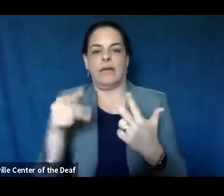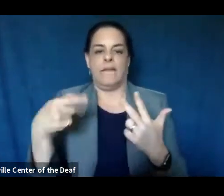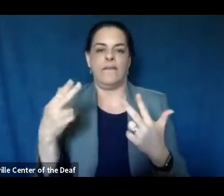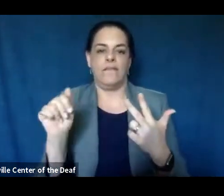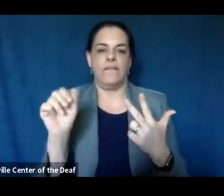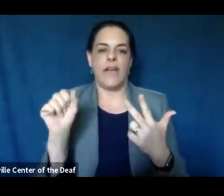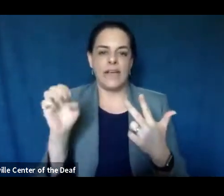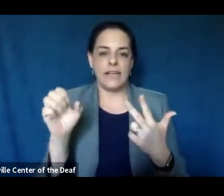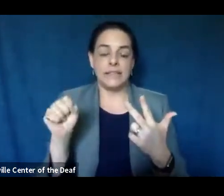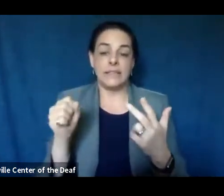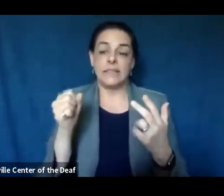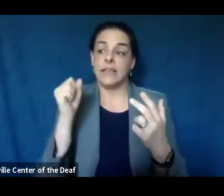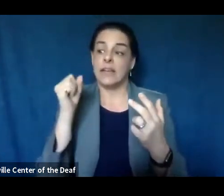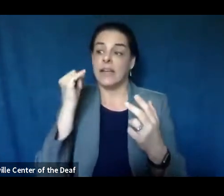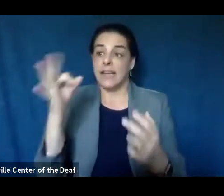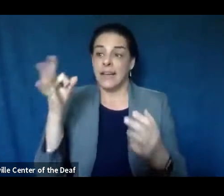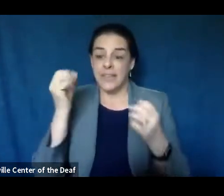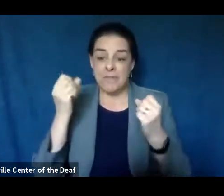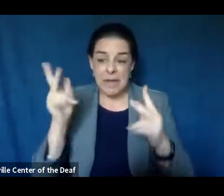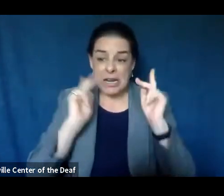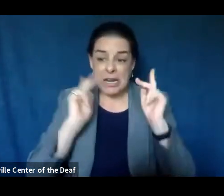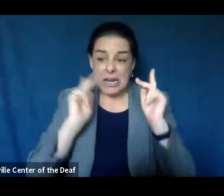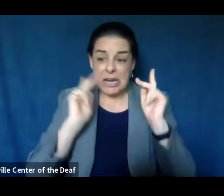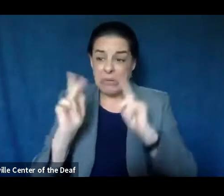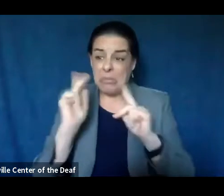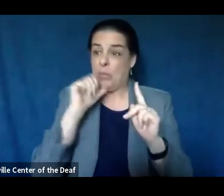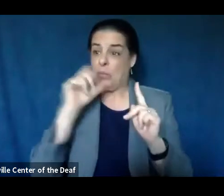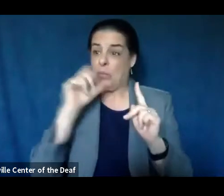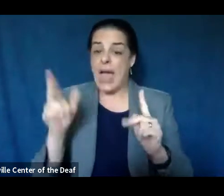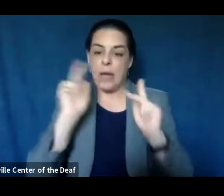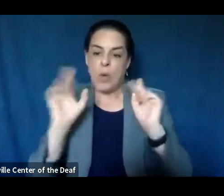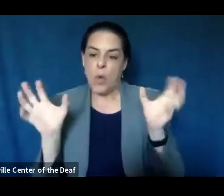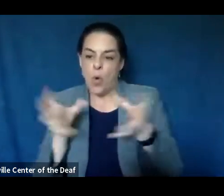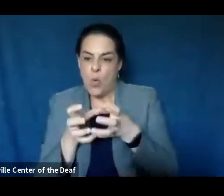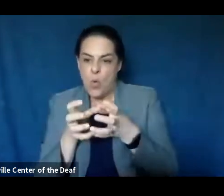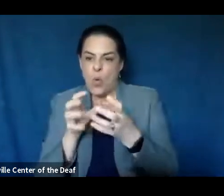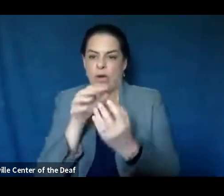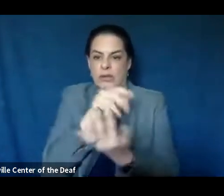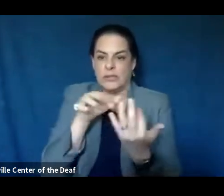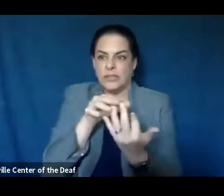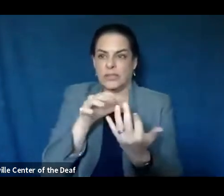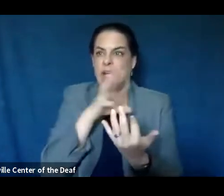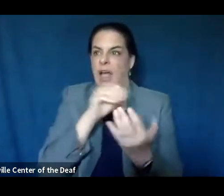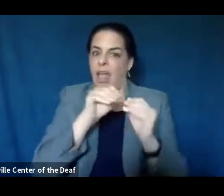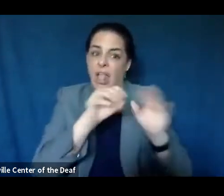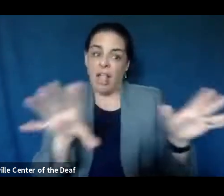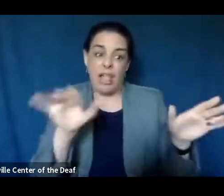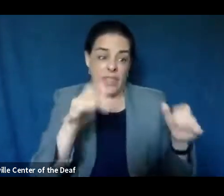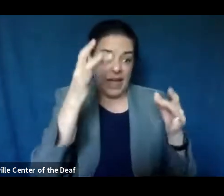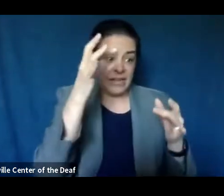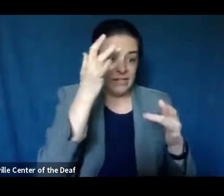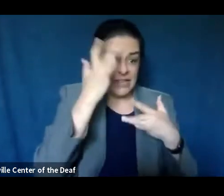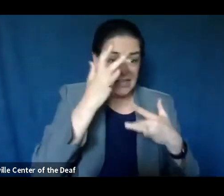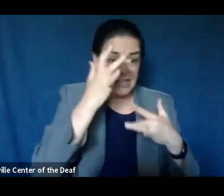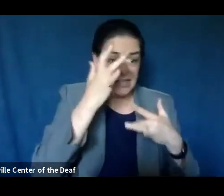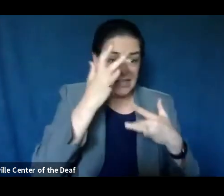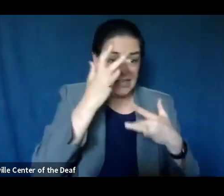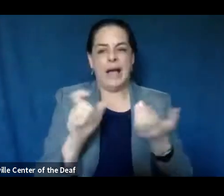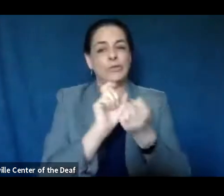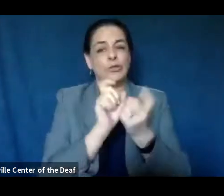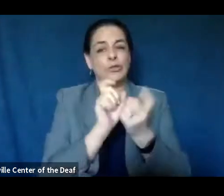lot of people not doing that and a lot of spread of disease and people congregating. We may have to revisit where we are as we move forward.